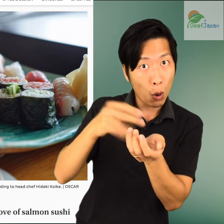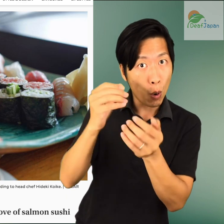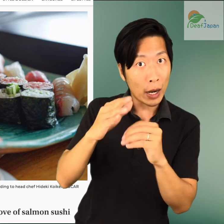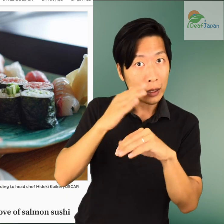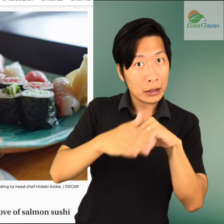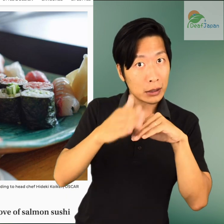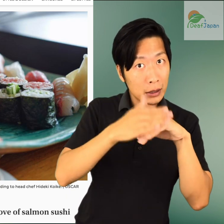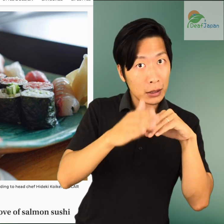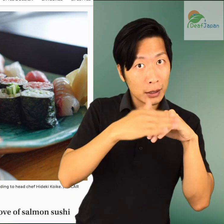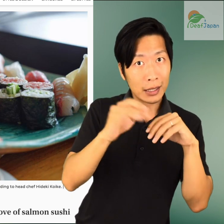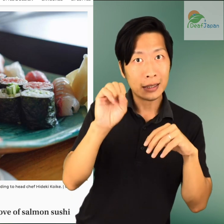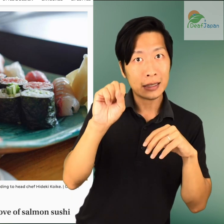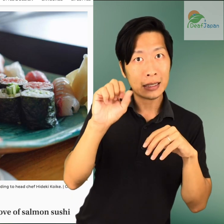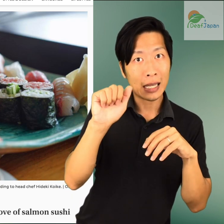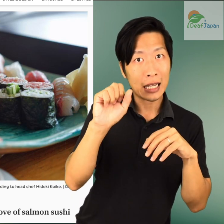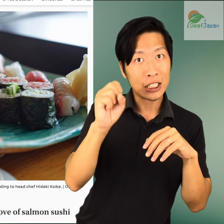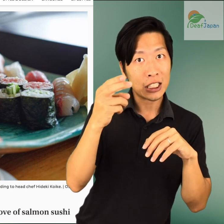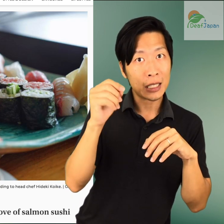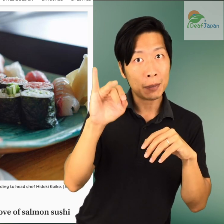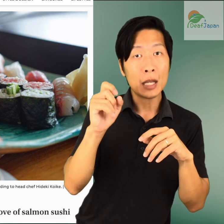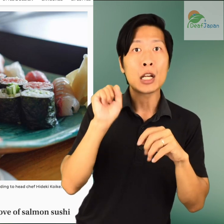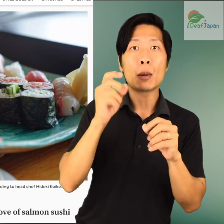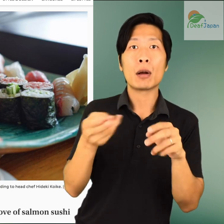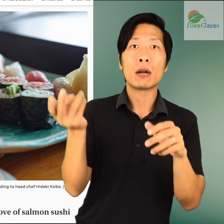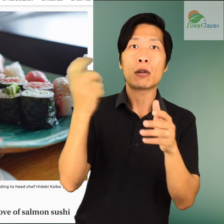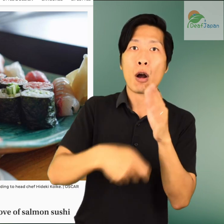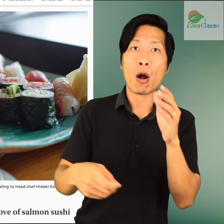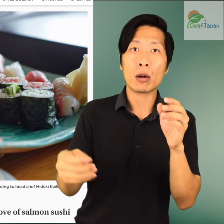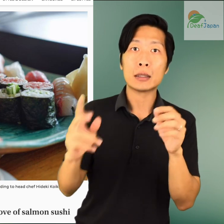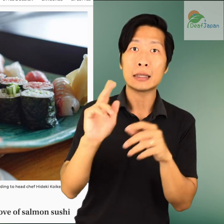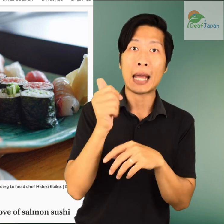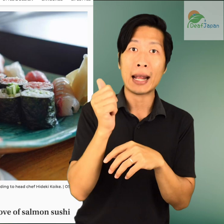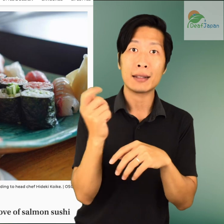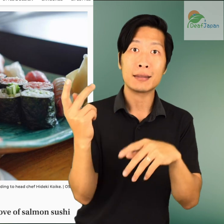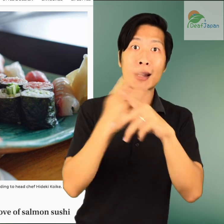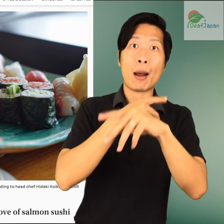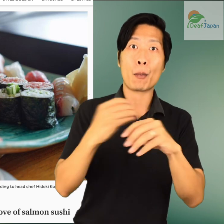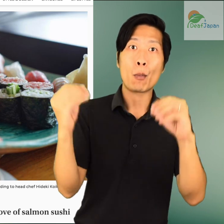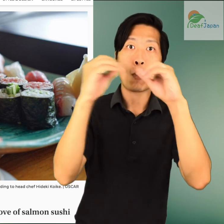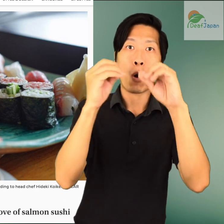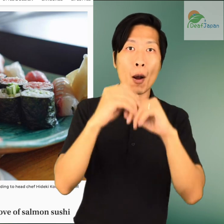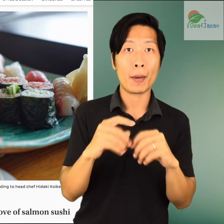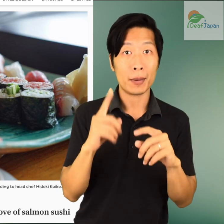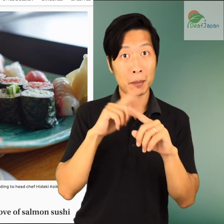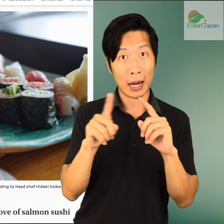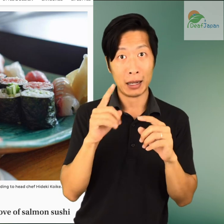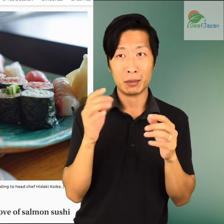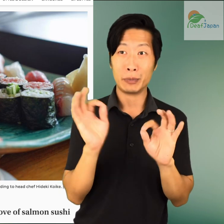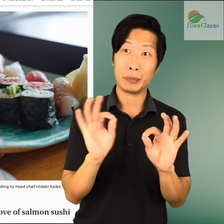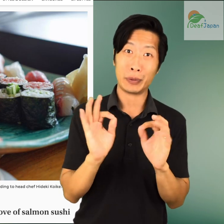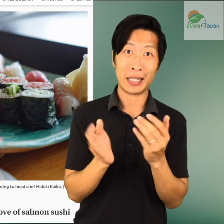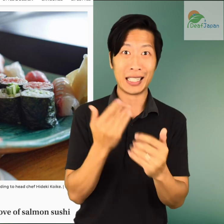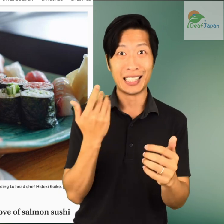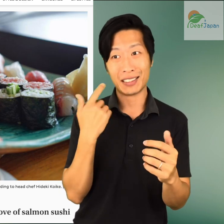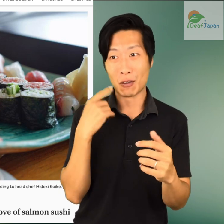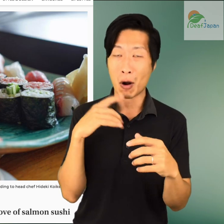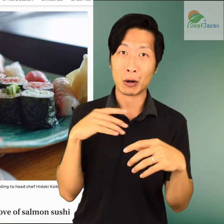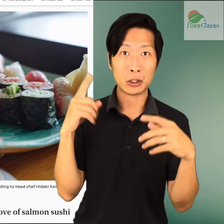sushi or sashimi could be priced up to ten times higher. This was no easy task, however, and breaking